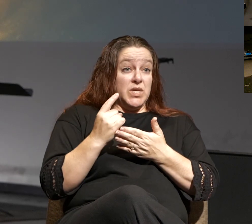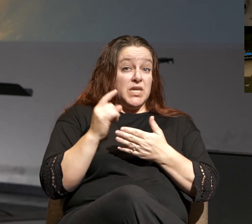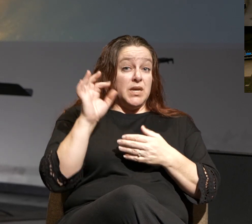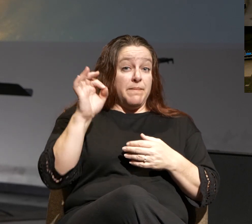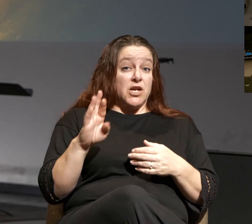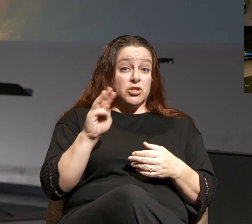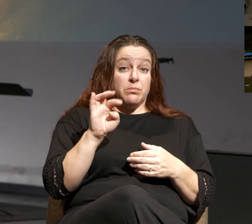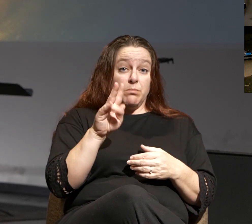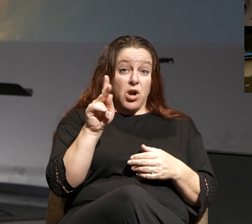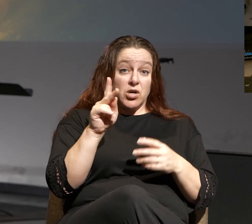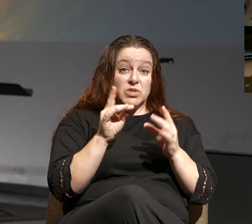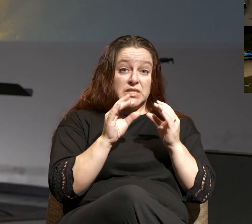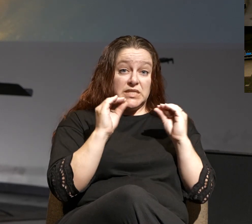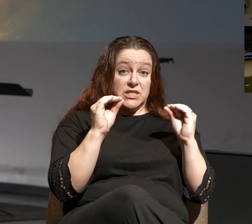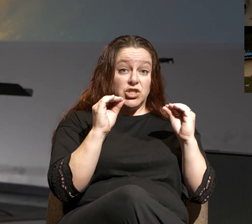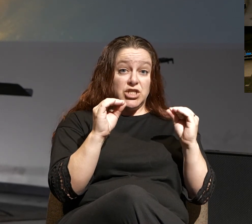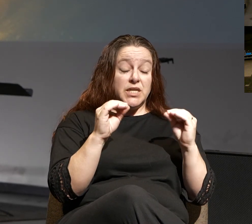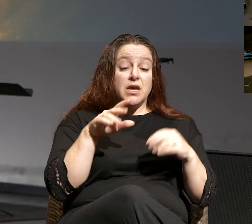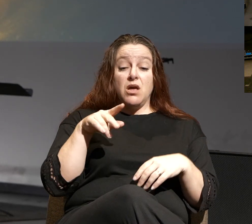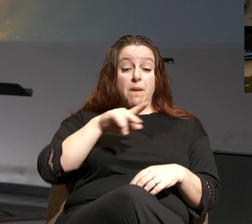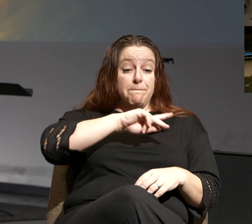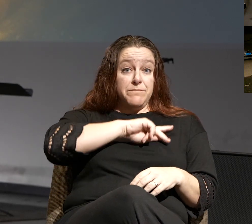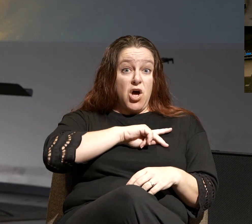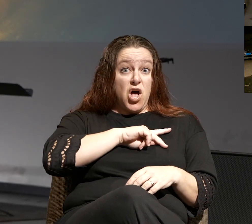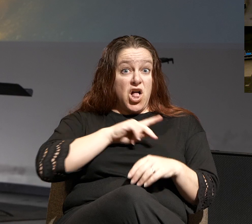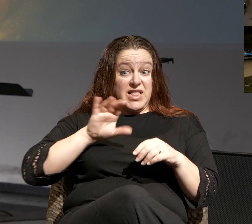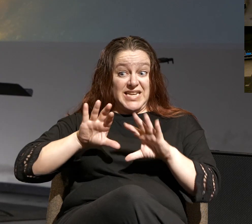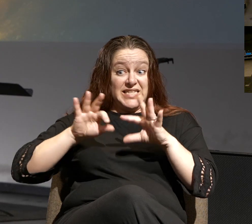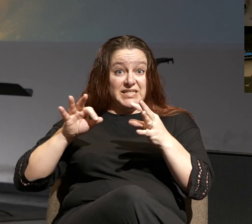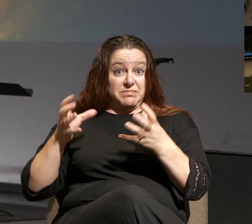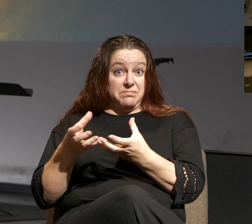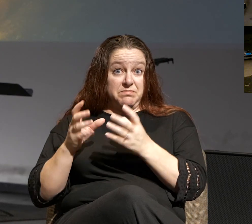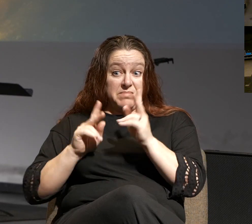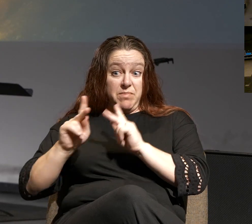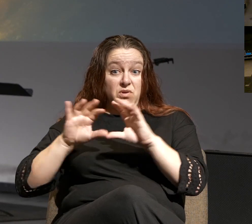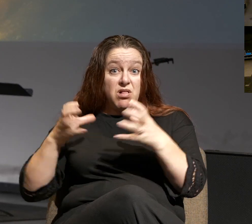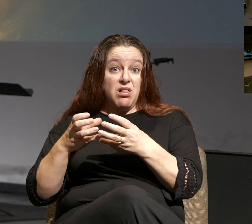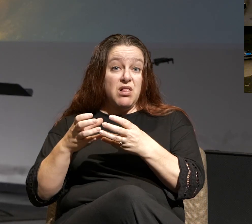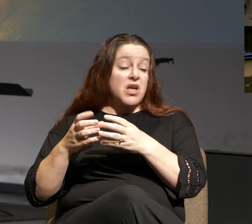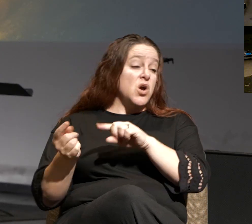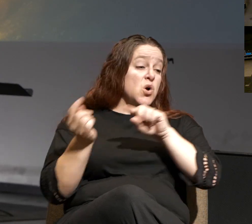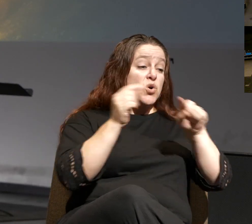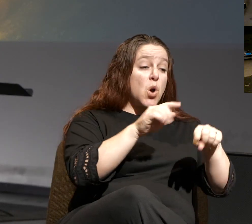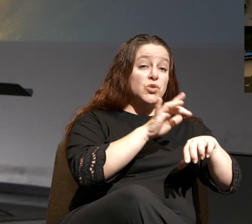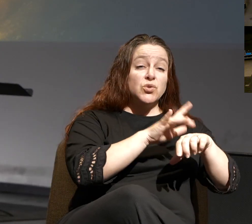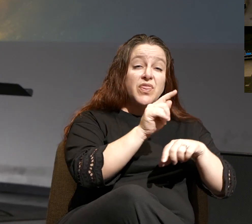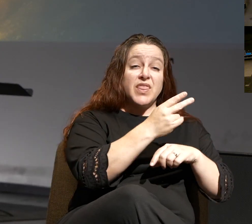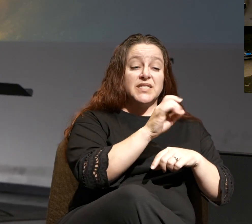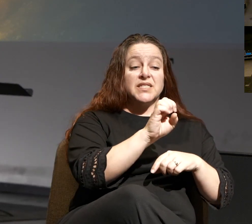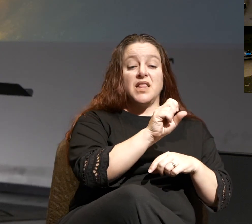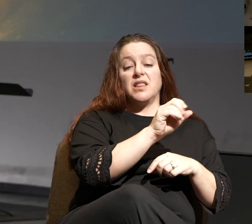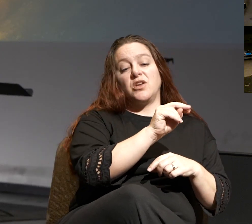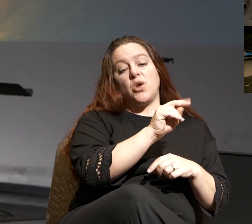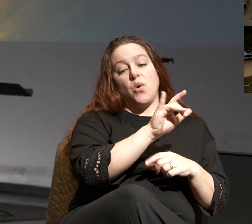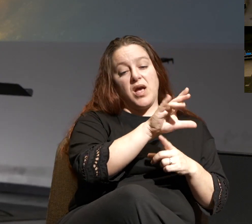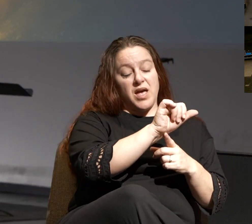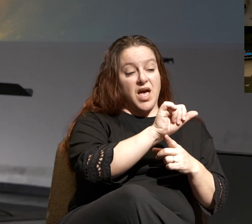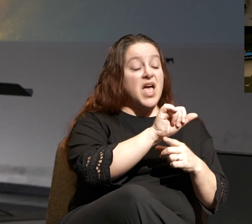we remember that Paul and his guys, they were driven out of Thessalonica by a violent mob.